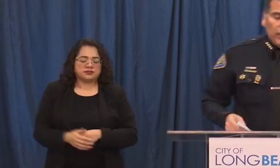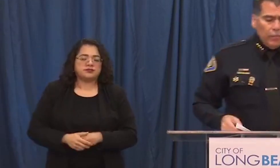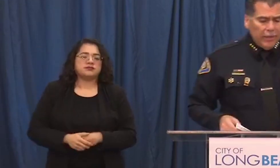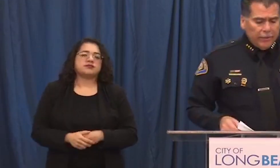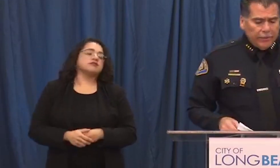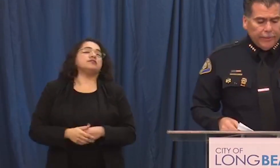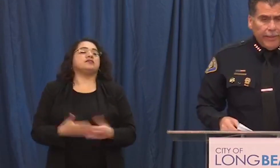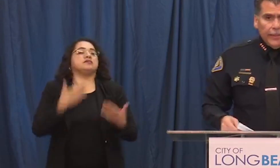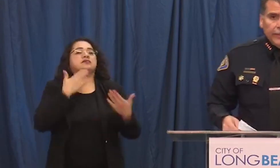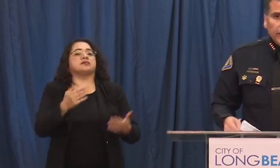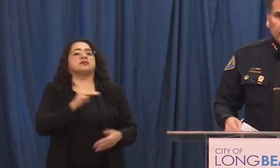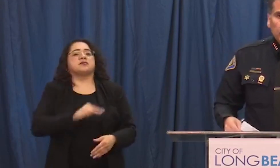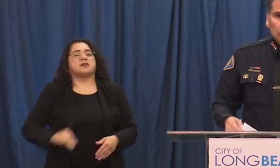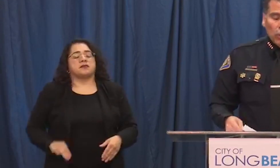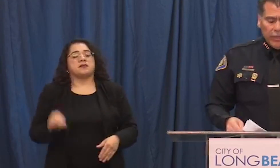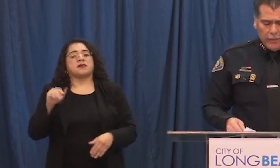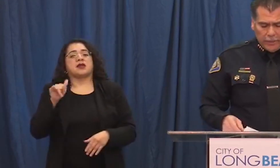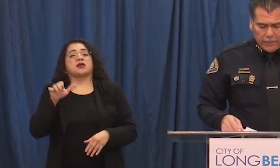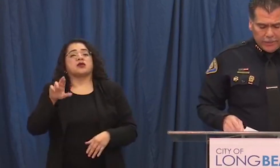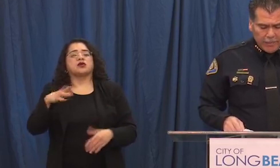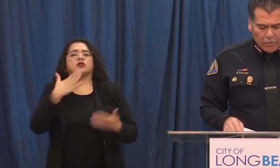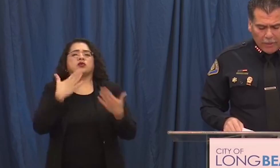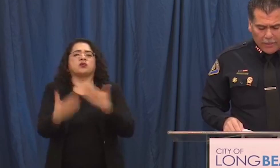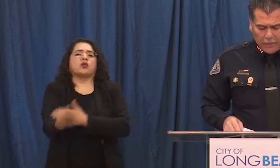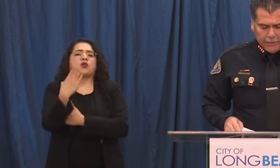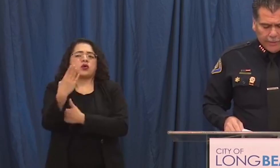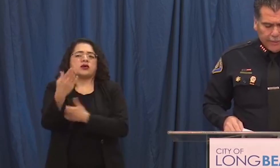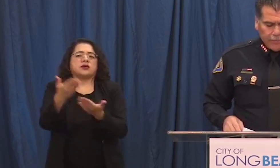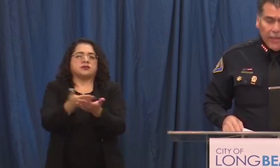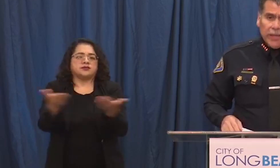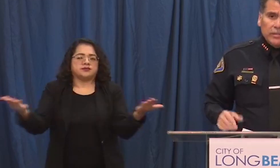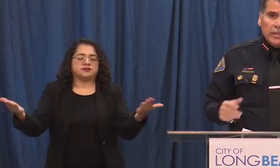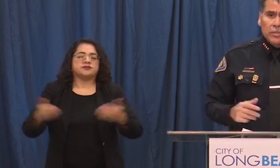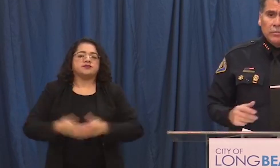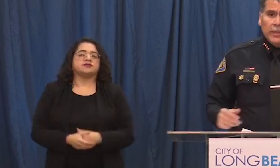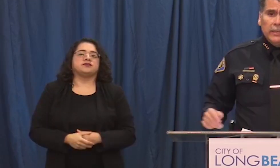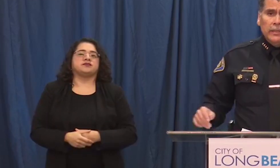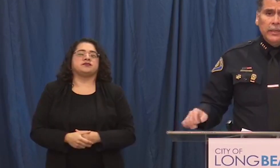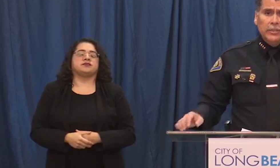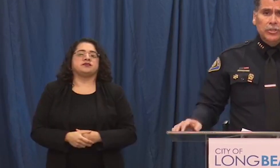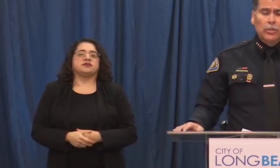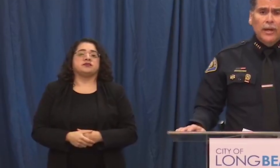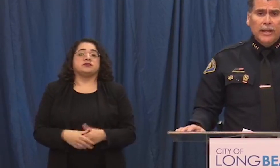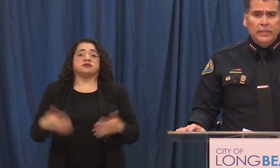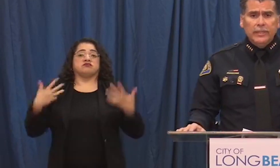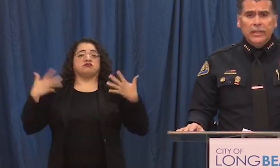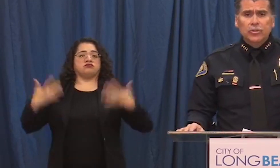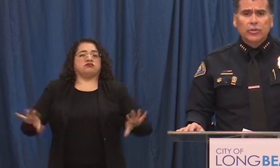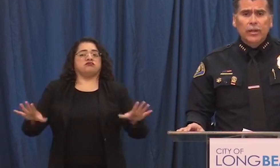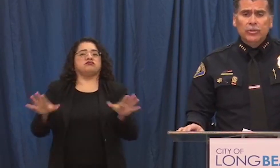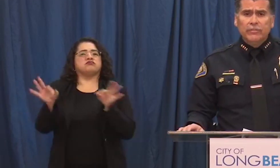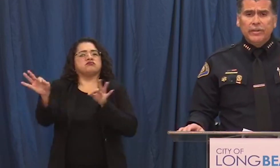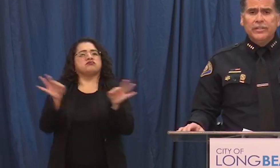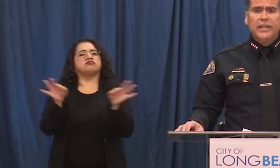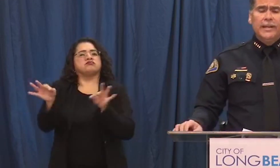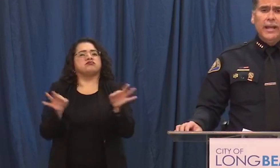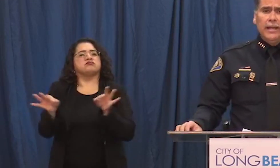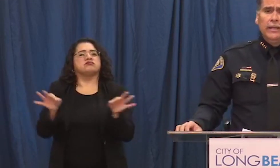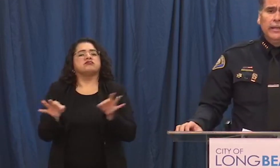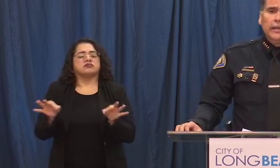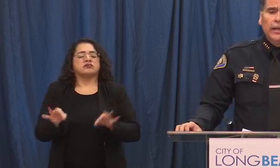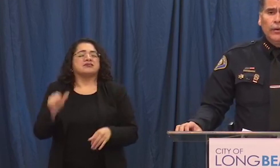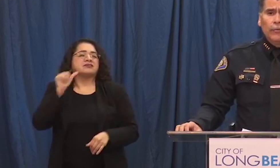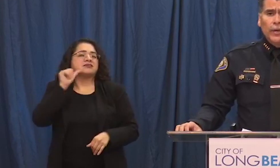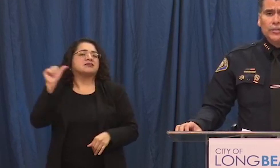Thank you Mayor and good morning to everybody. As has been described yesterday was a very sad